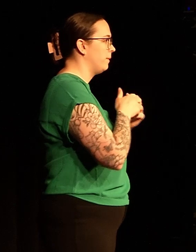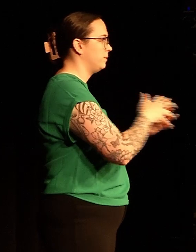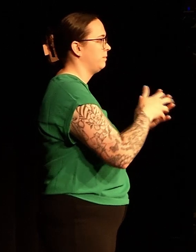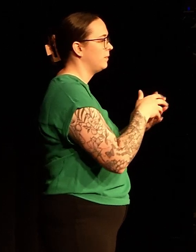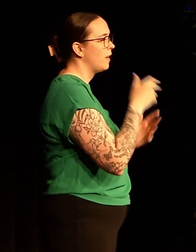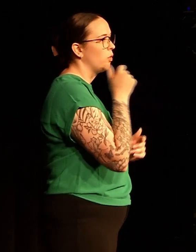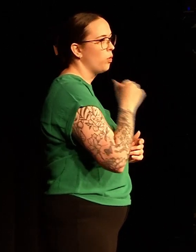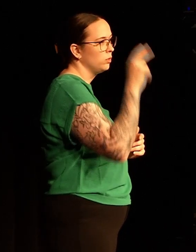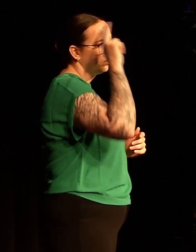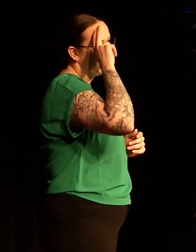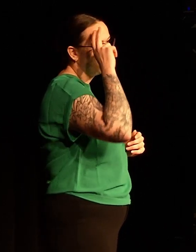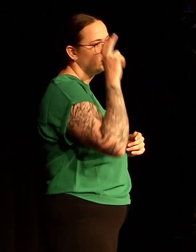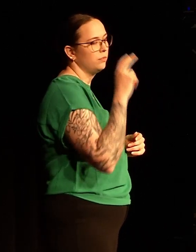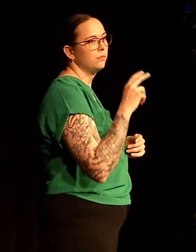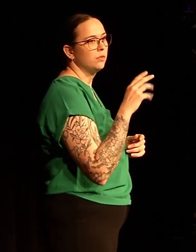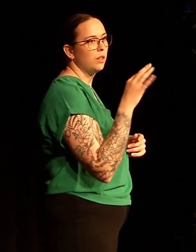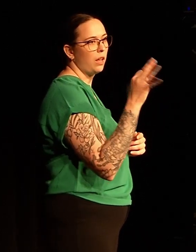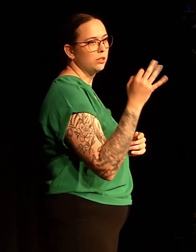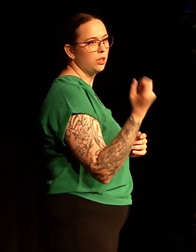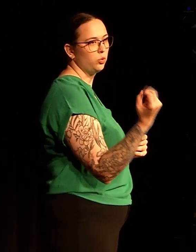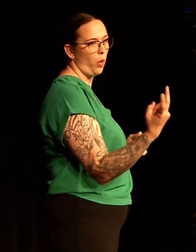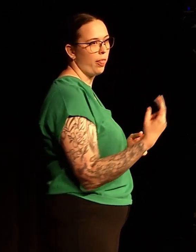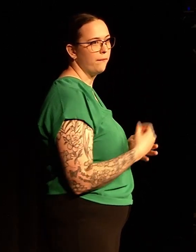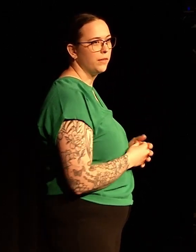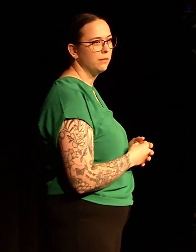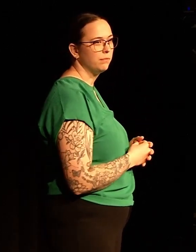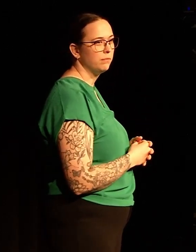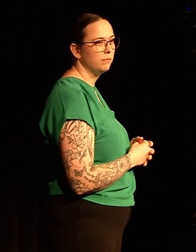Juliette was the founder of the Girl Scouts in 1912.